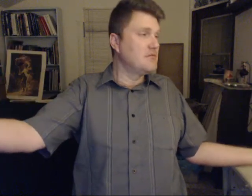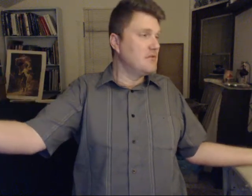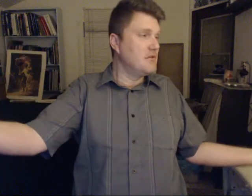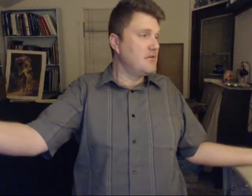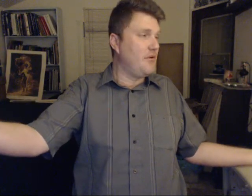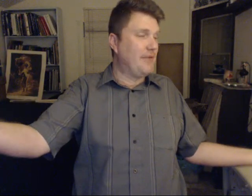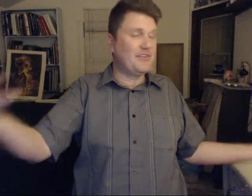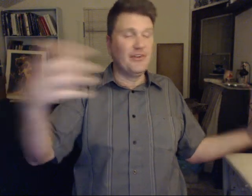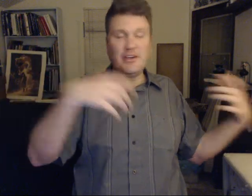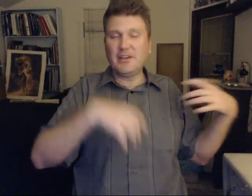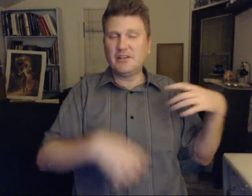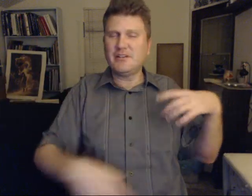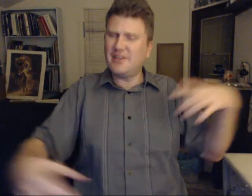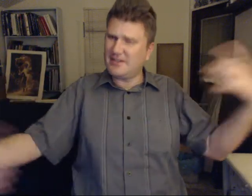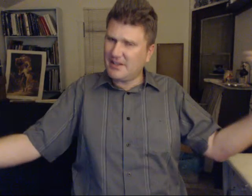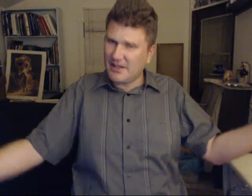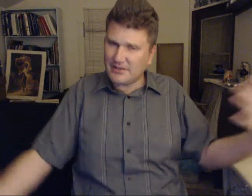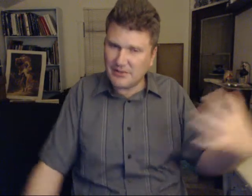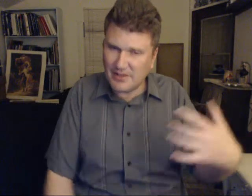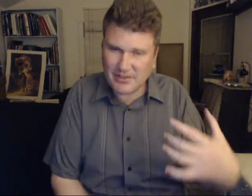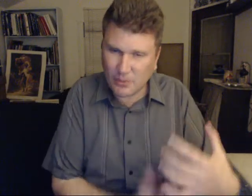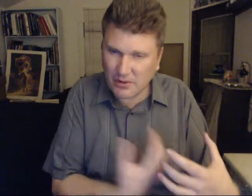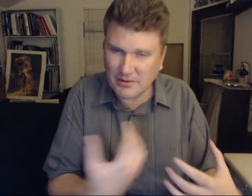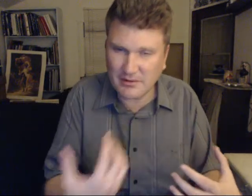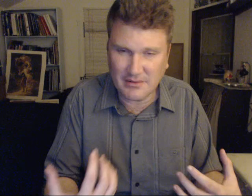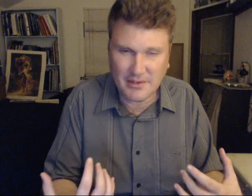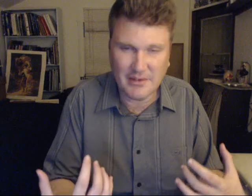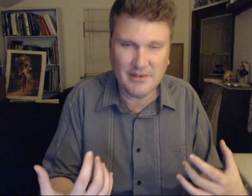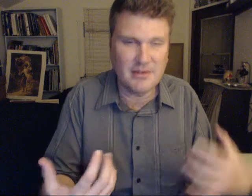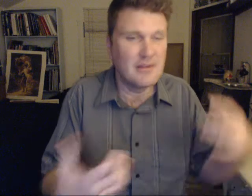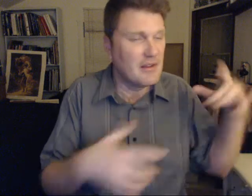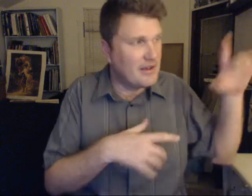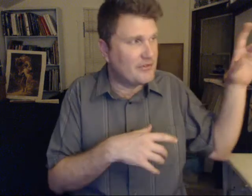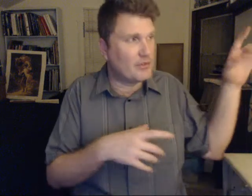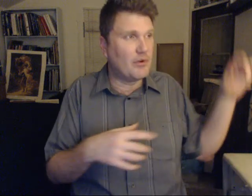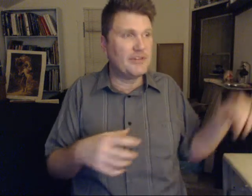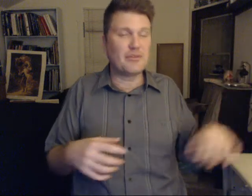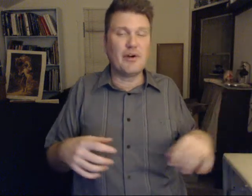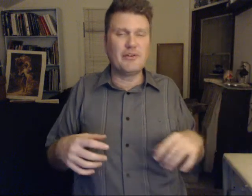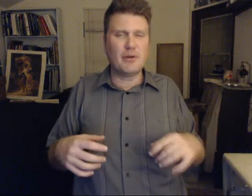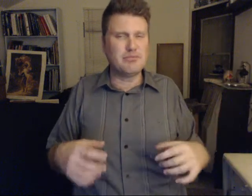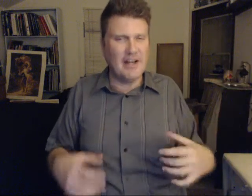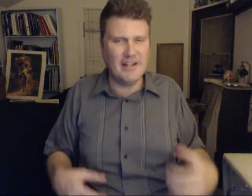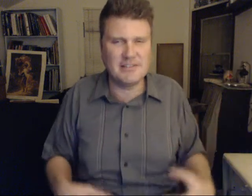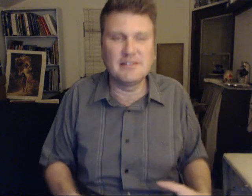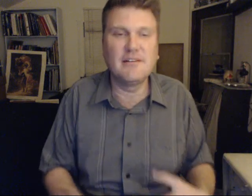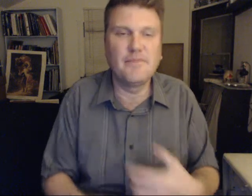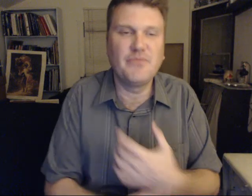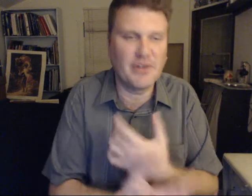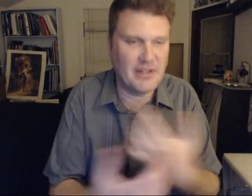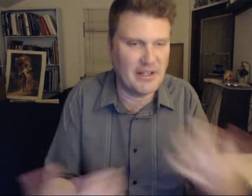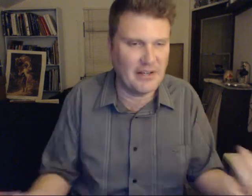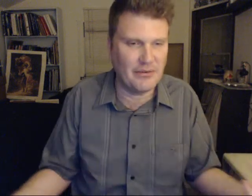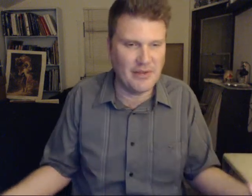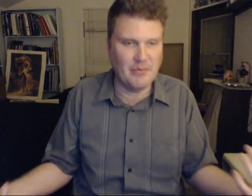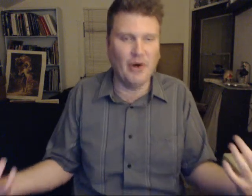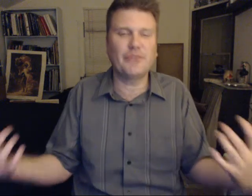Zeta, reptilian, that connects to this world. Even the worlds around your planet, you can connect to them also.